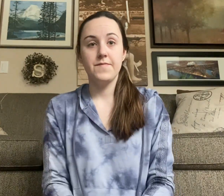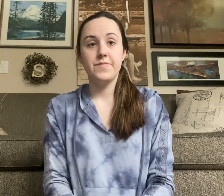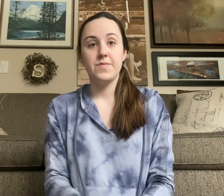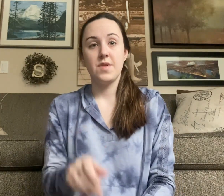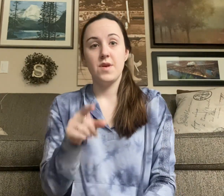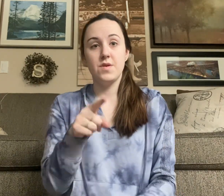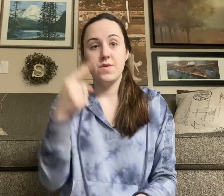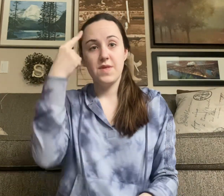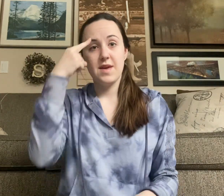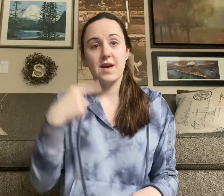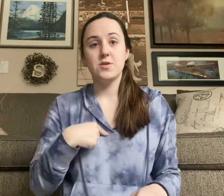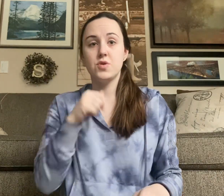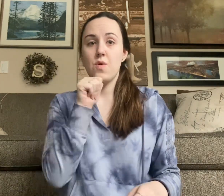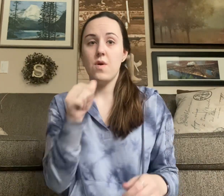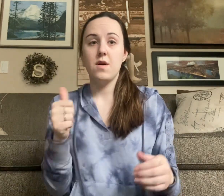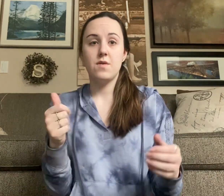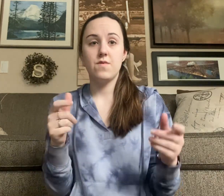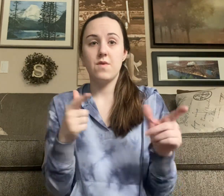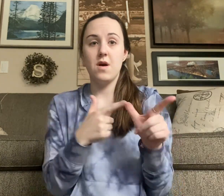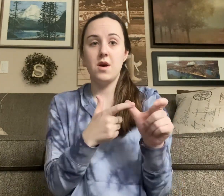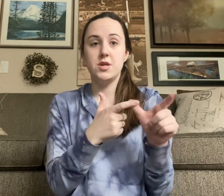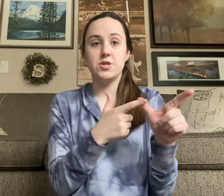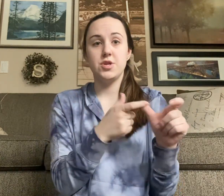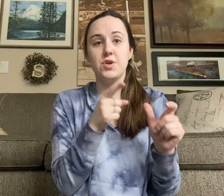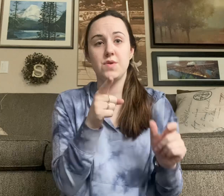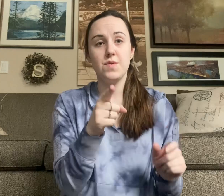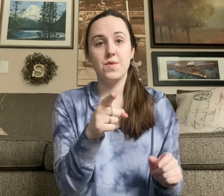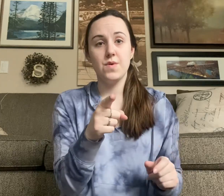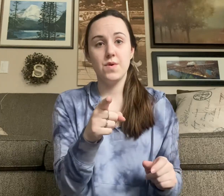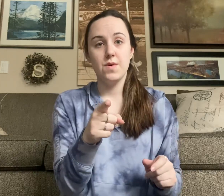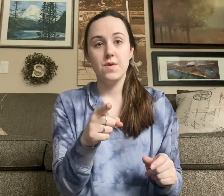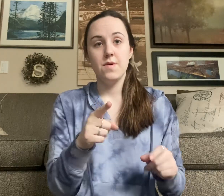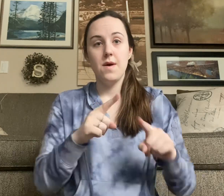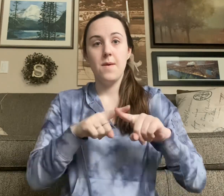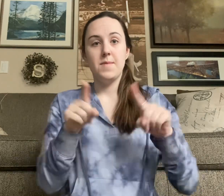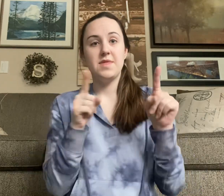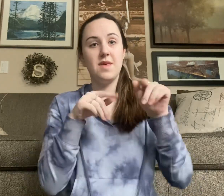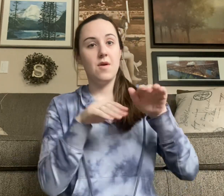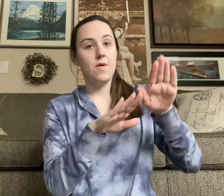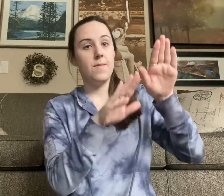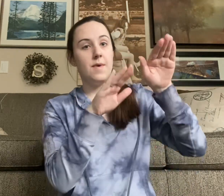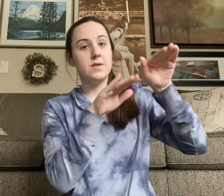You think I don't want to run to you But there are mountains